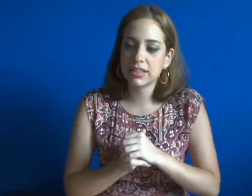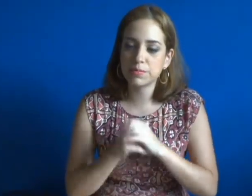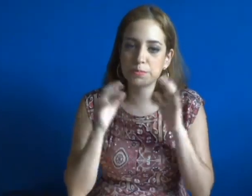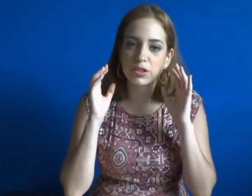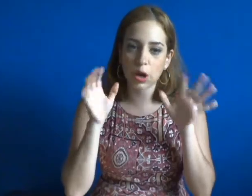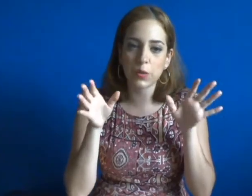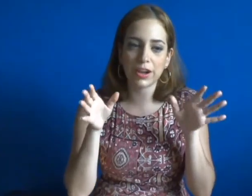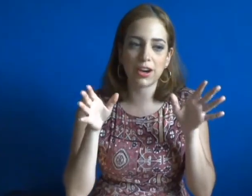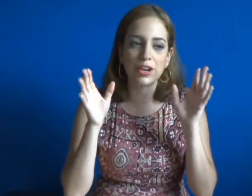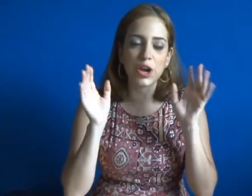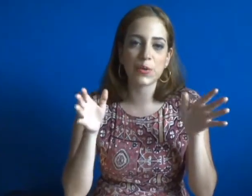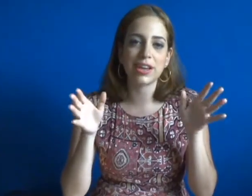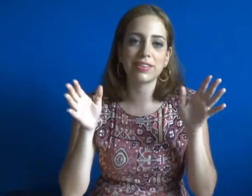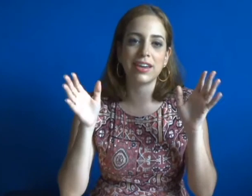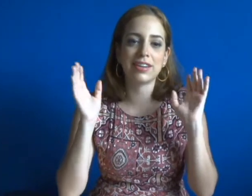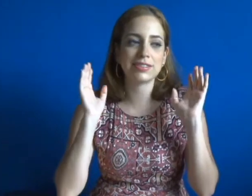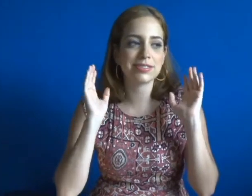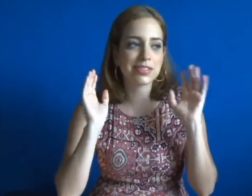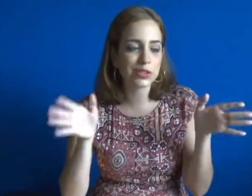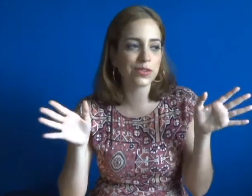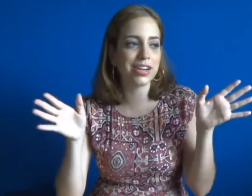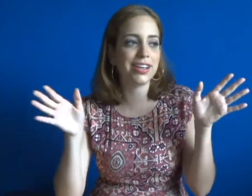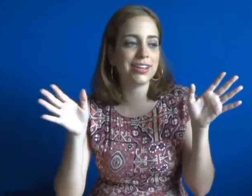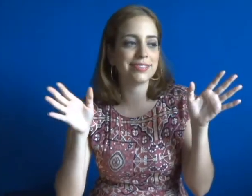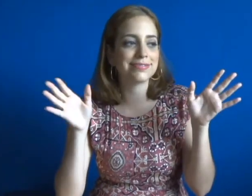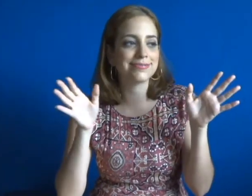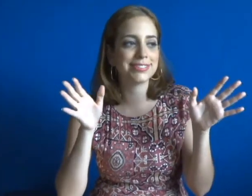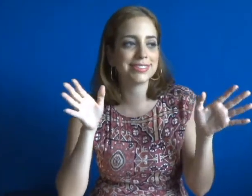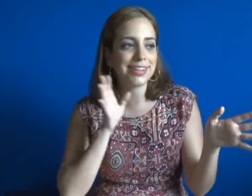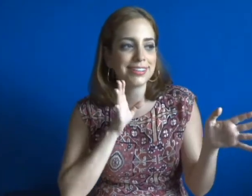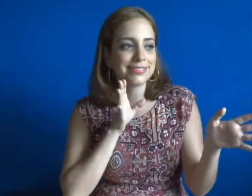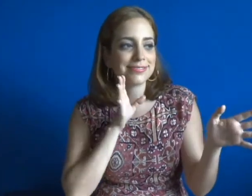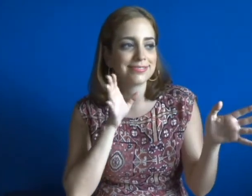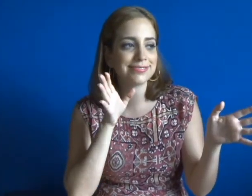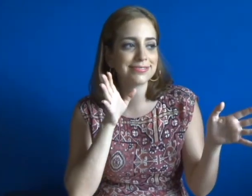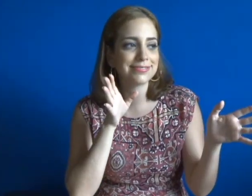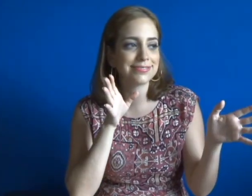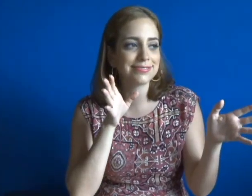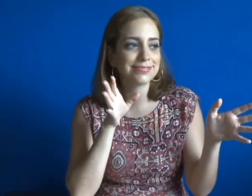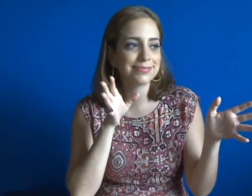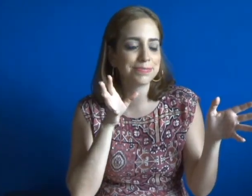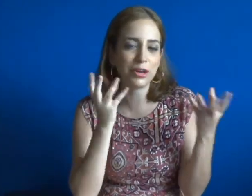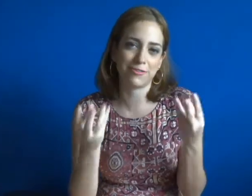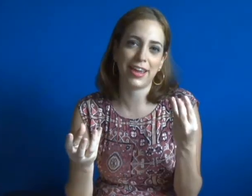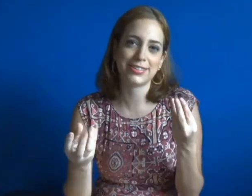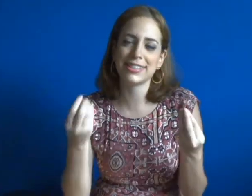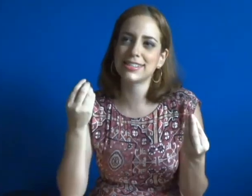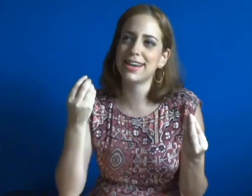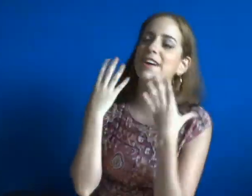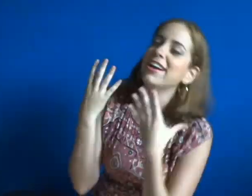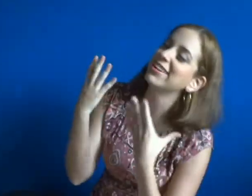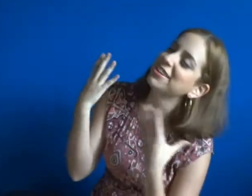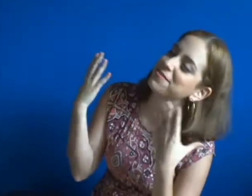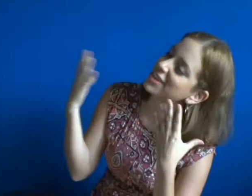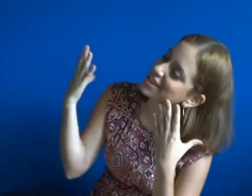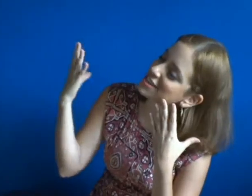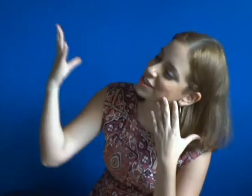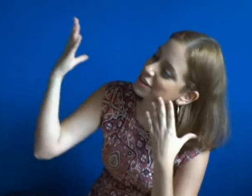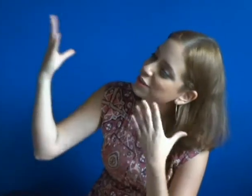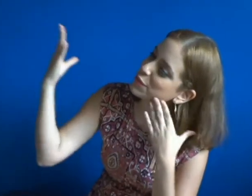But go there knowing that the story is not perfect. Then I finally finished The